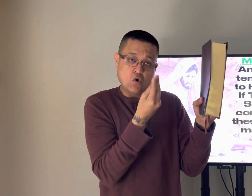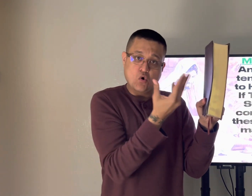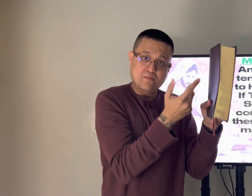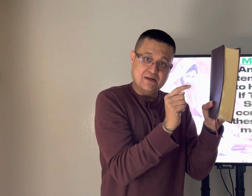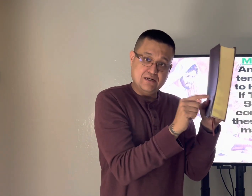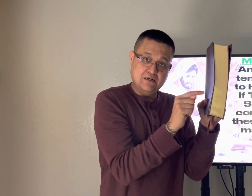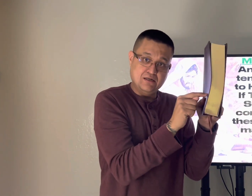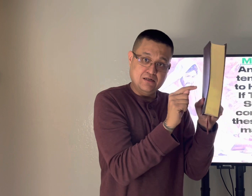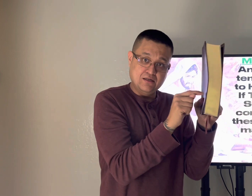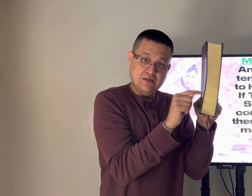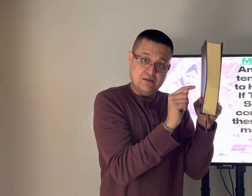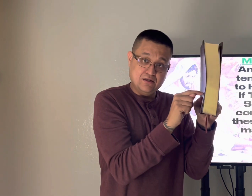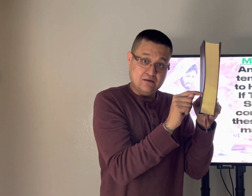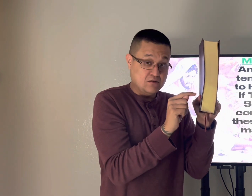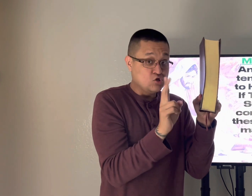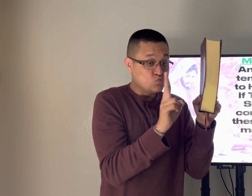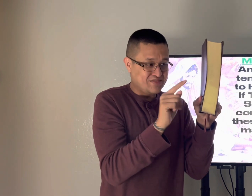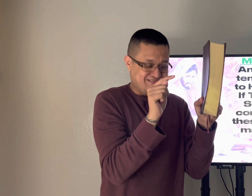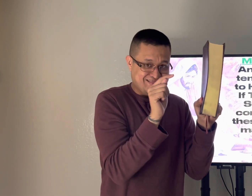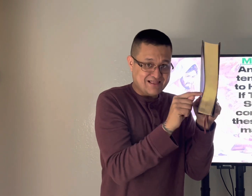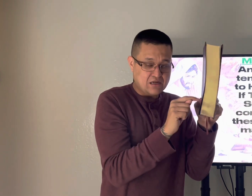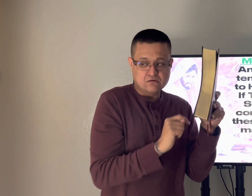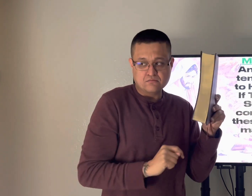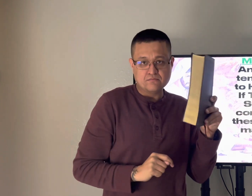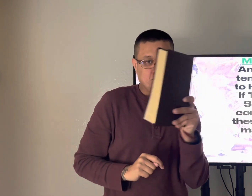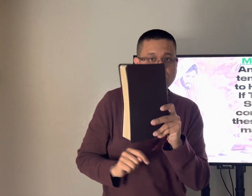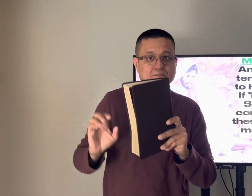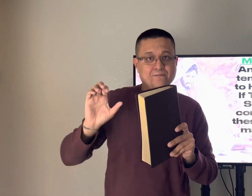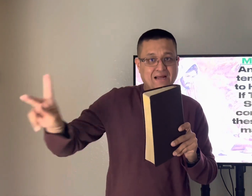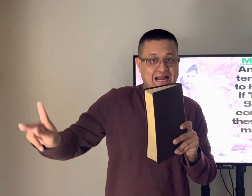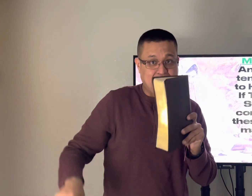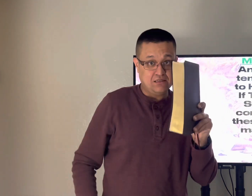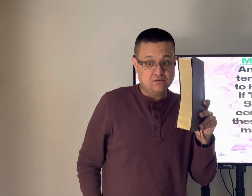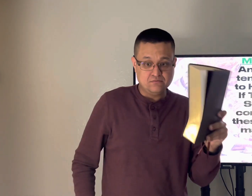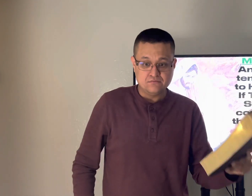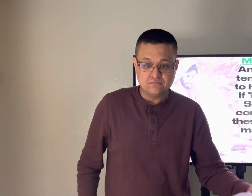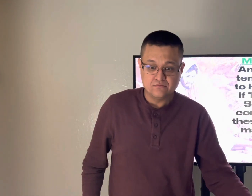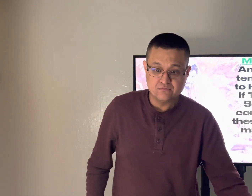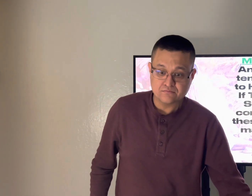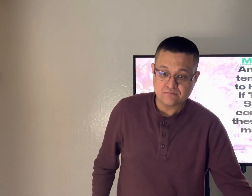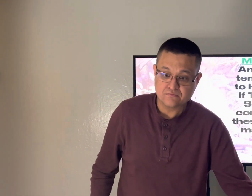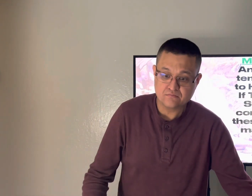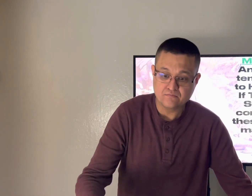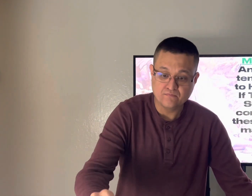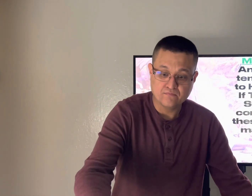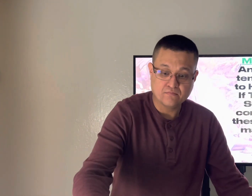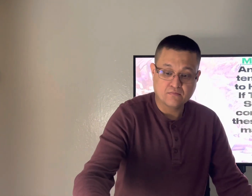the devil does not want us to obey this this is the truth so we have to use this against him